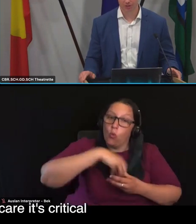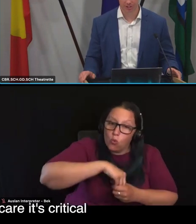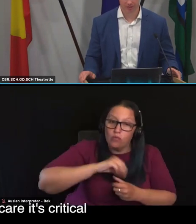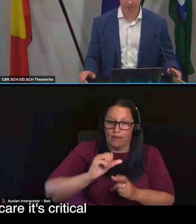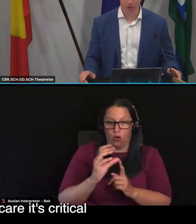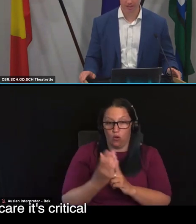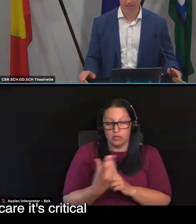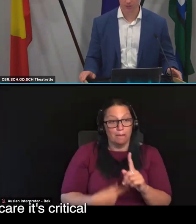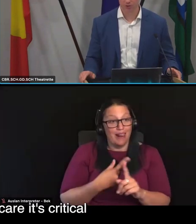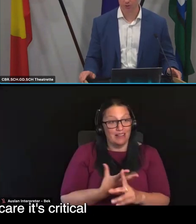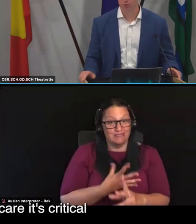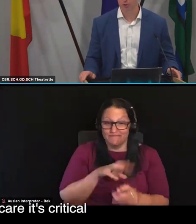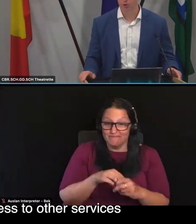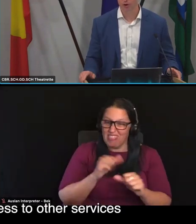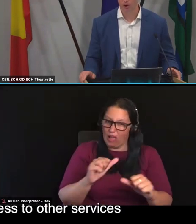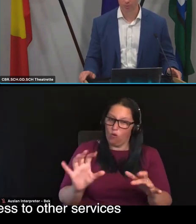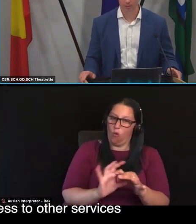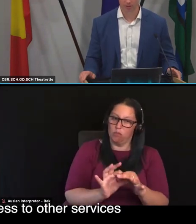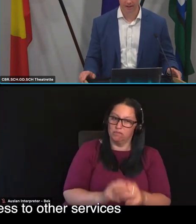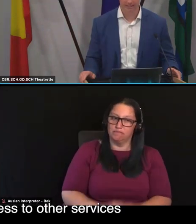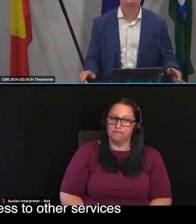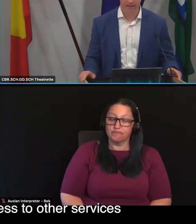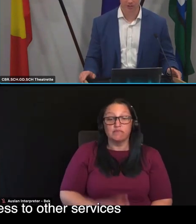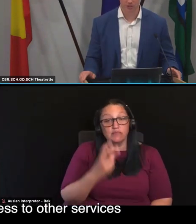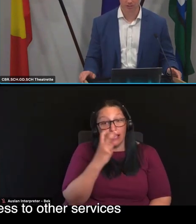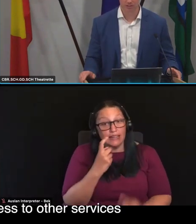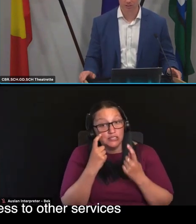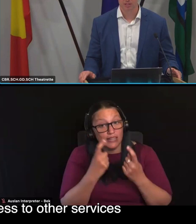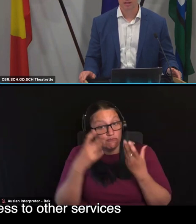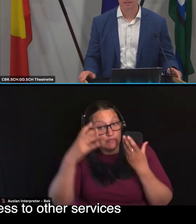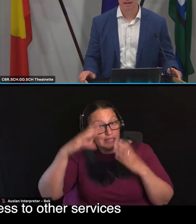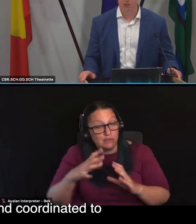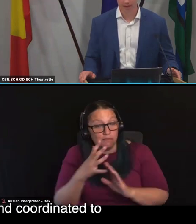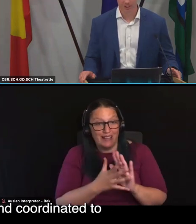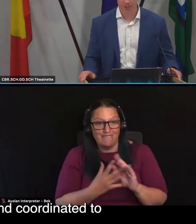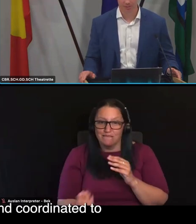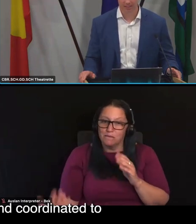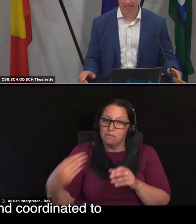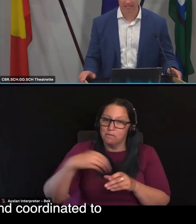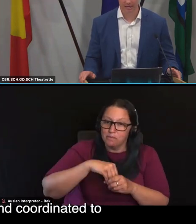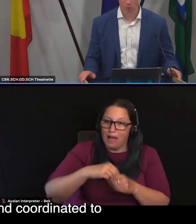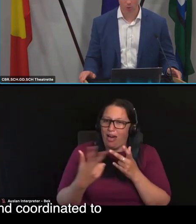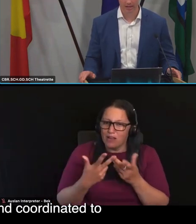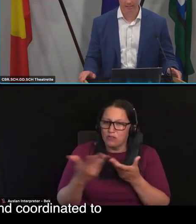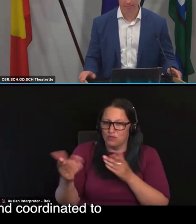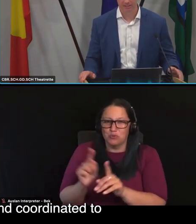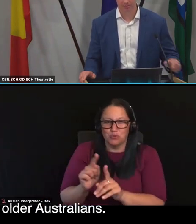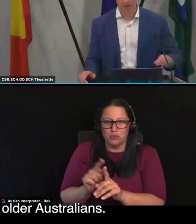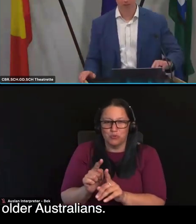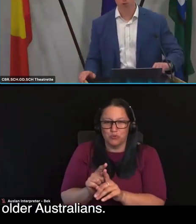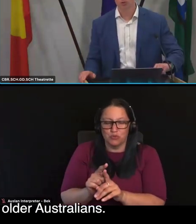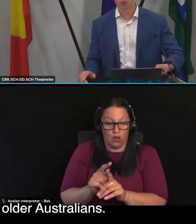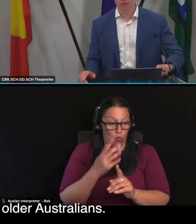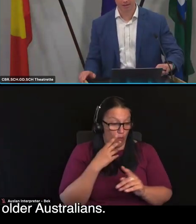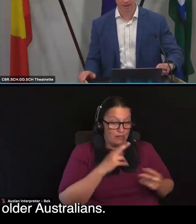Additionally, in residential aged care, it's critical to ensure that older people have access to other services, and any transitions are planned and coordinated to